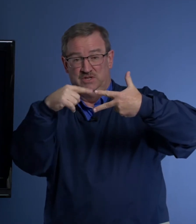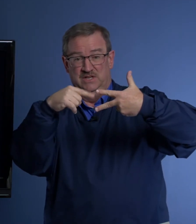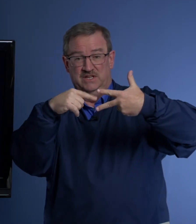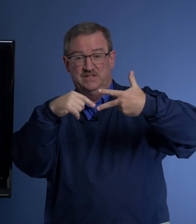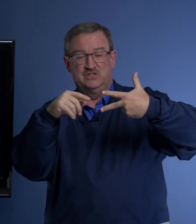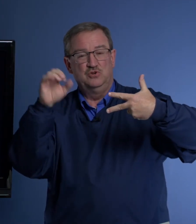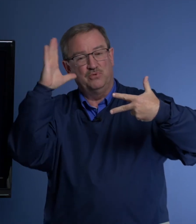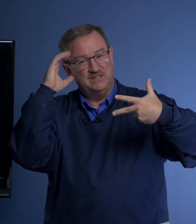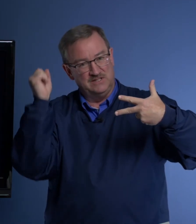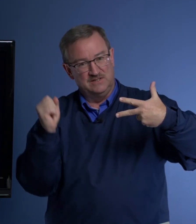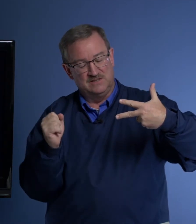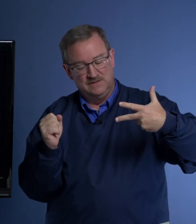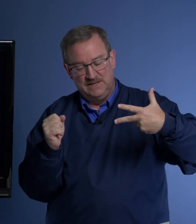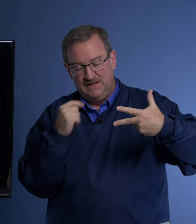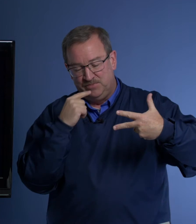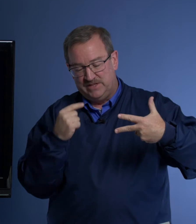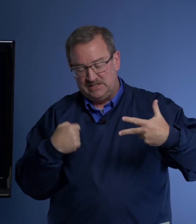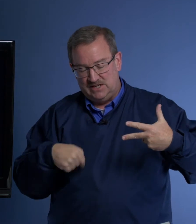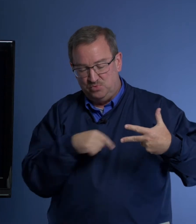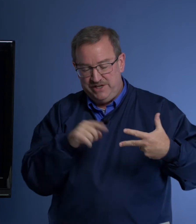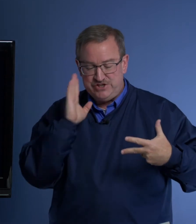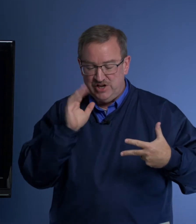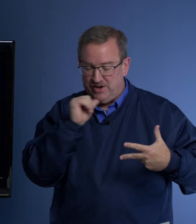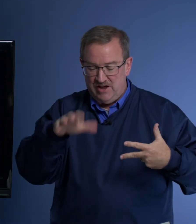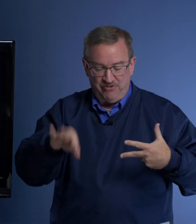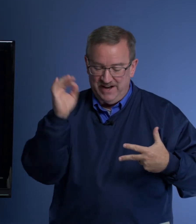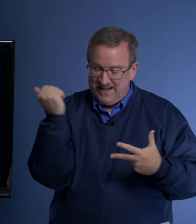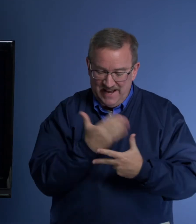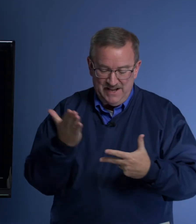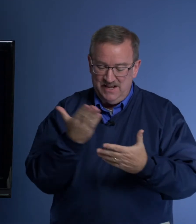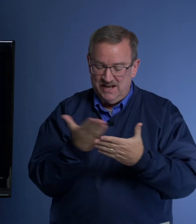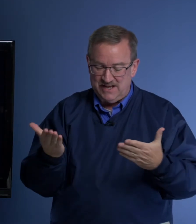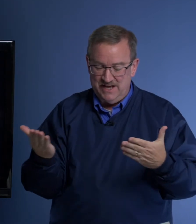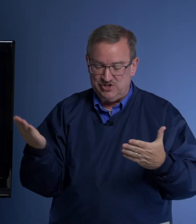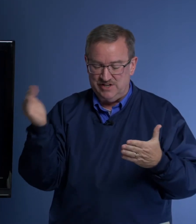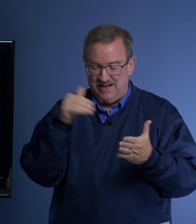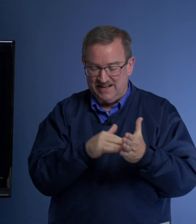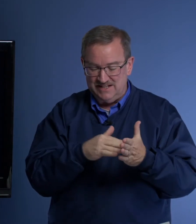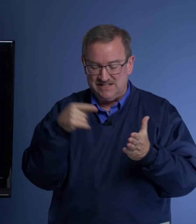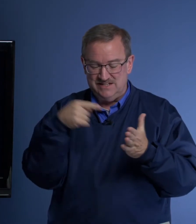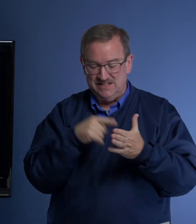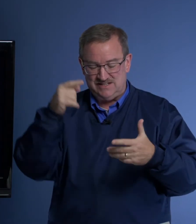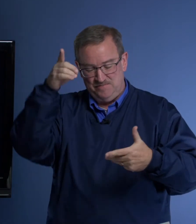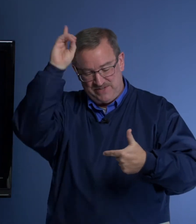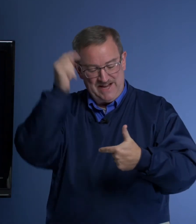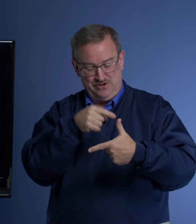these two presidents. They said, we shall not find any occasion against this Daniel,